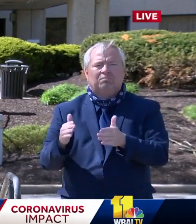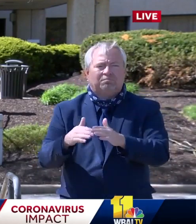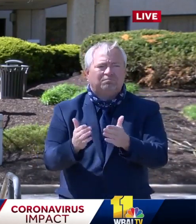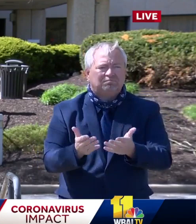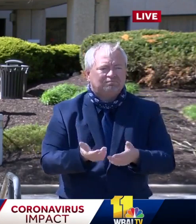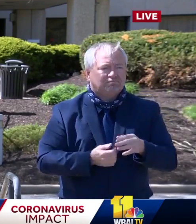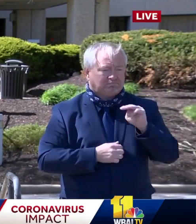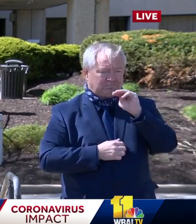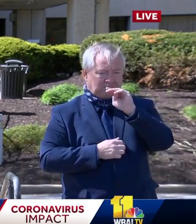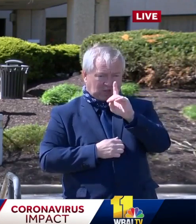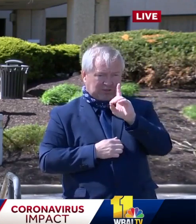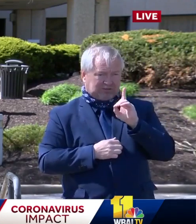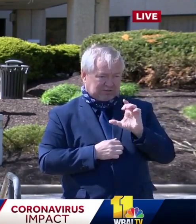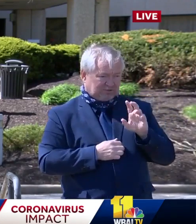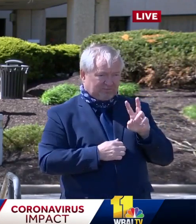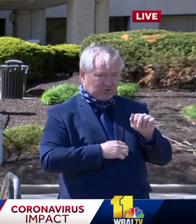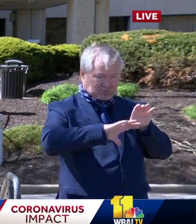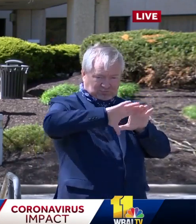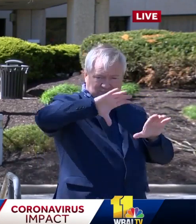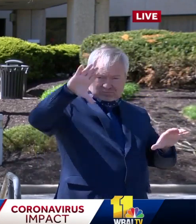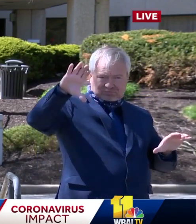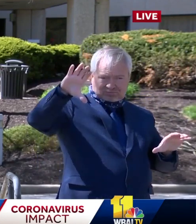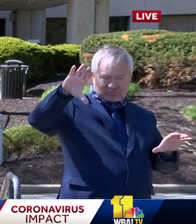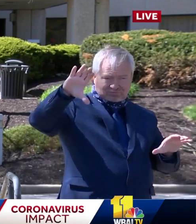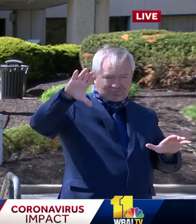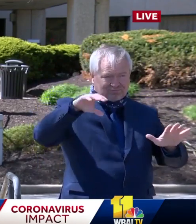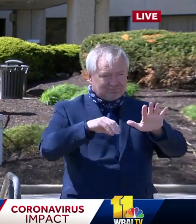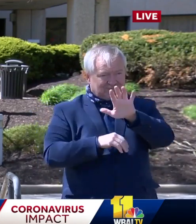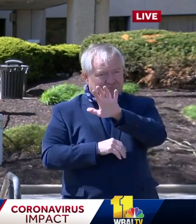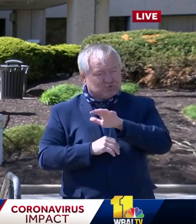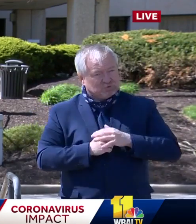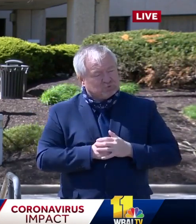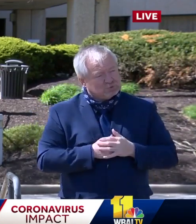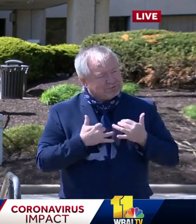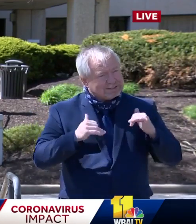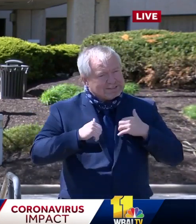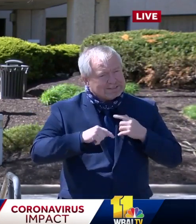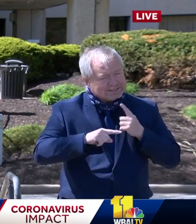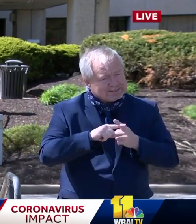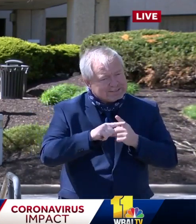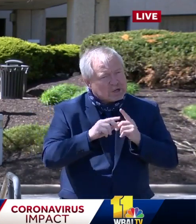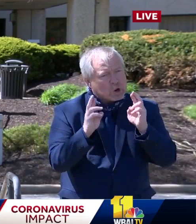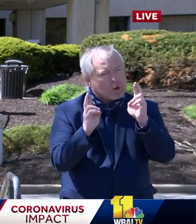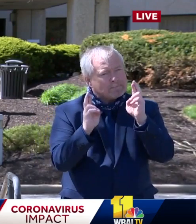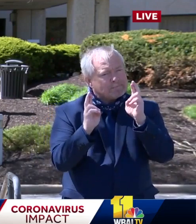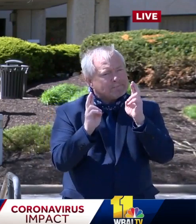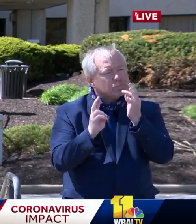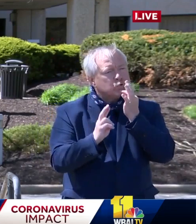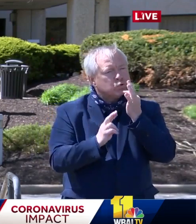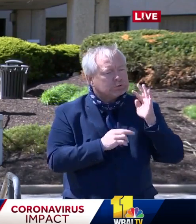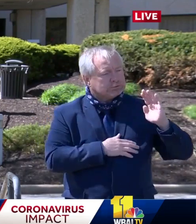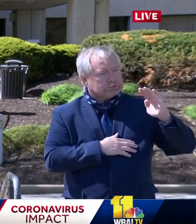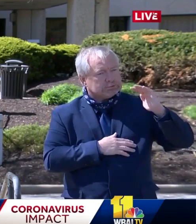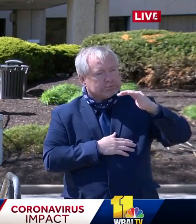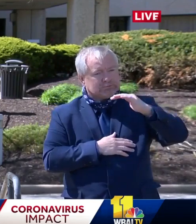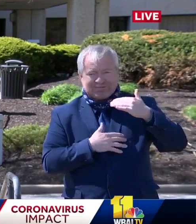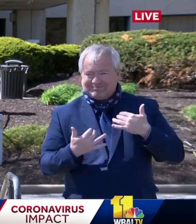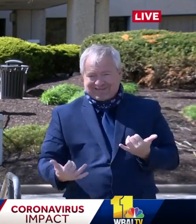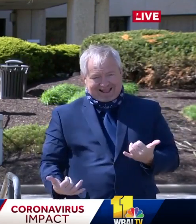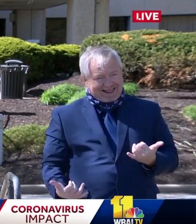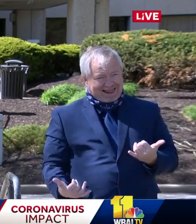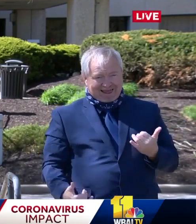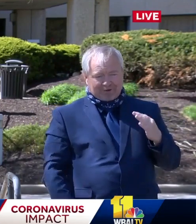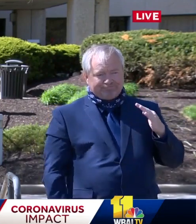area, we're, we're still, although we're hopeful that we're going to start to see some numbers level off, we're currently still on an